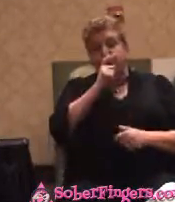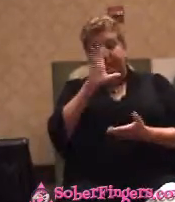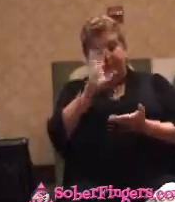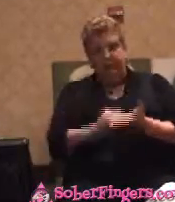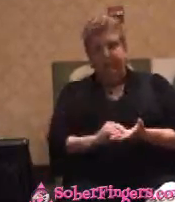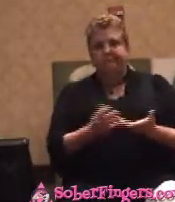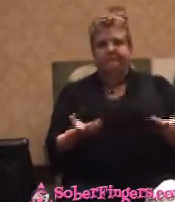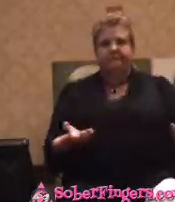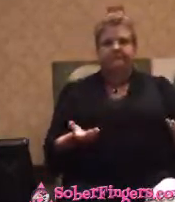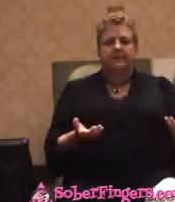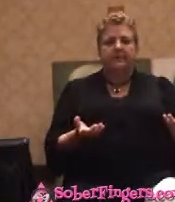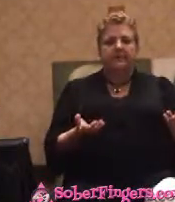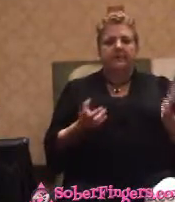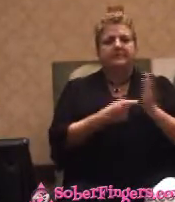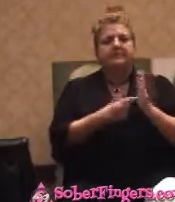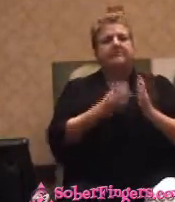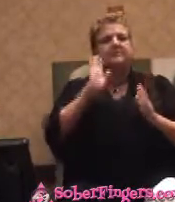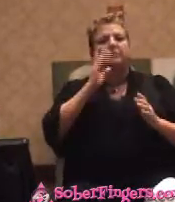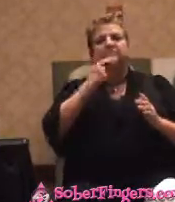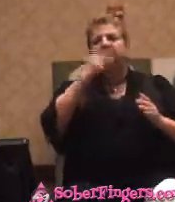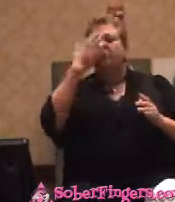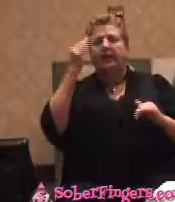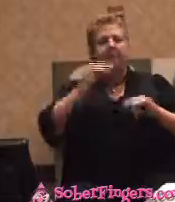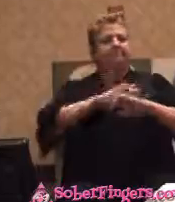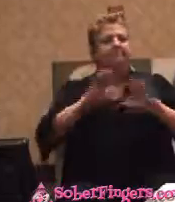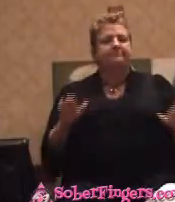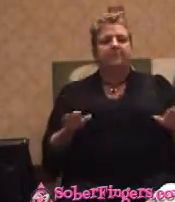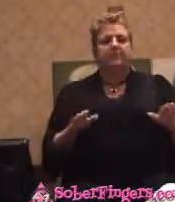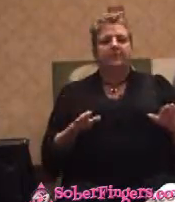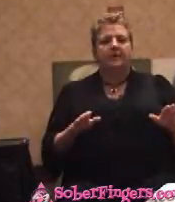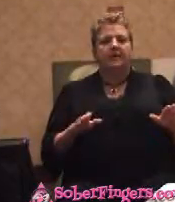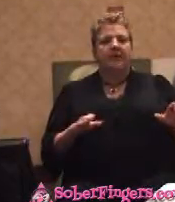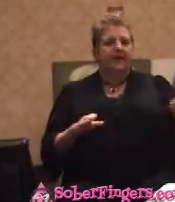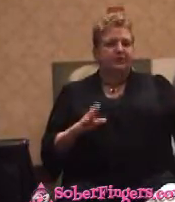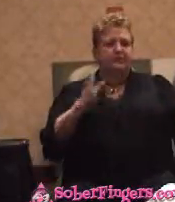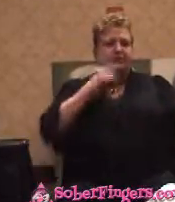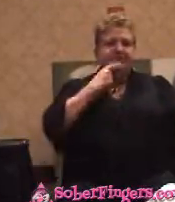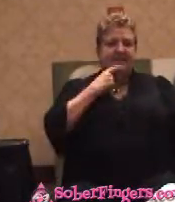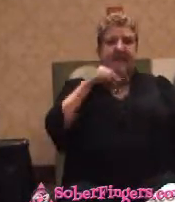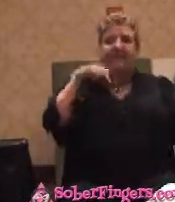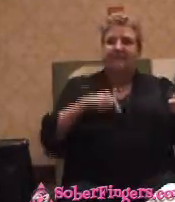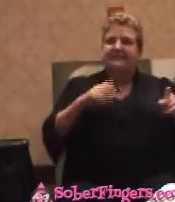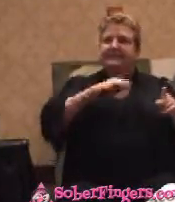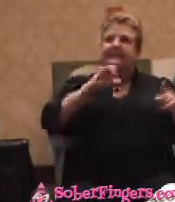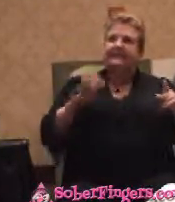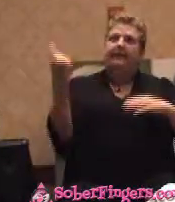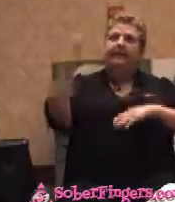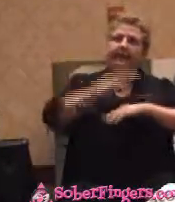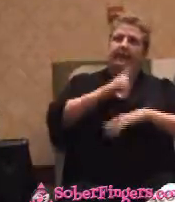I told me to forget it. And she'd say, this is the day the Lord has made on me. And I'd think, oh, my God, I did it again.